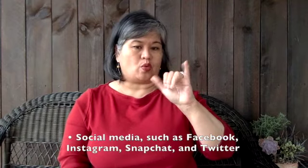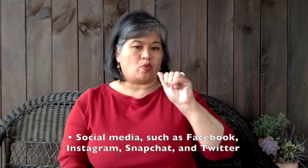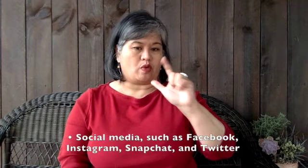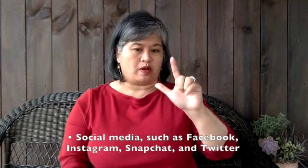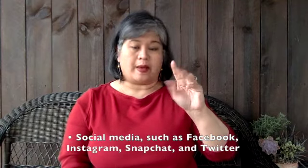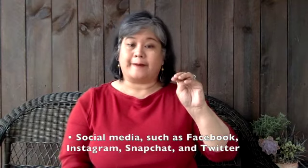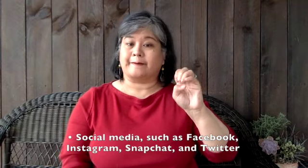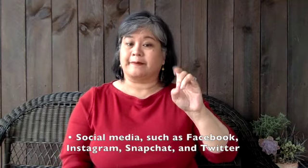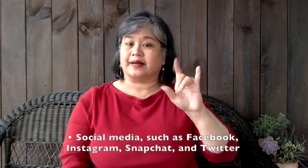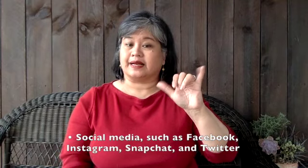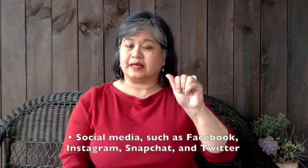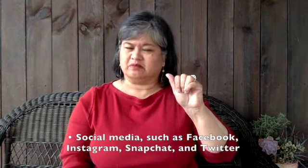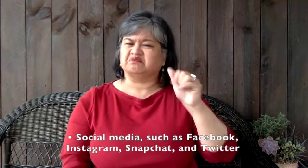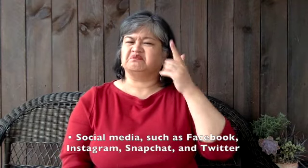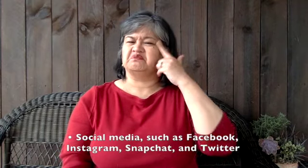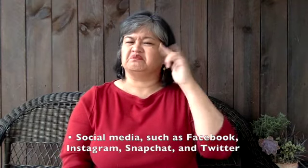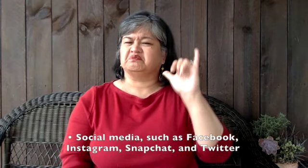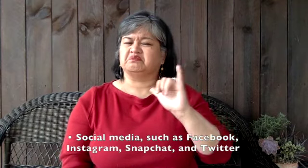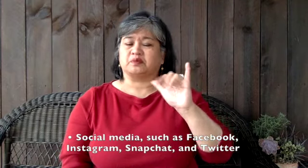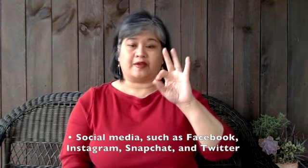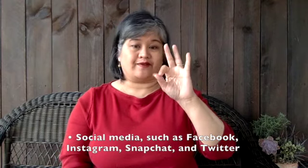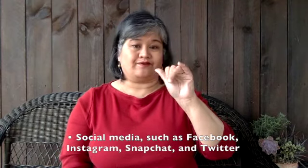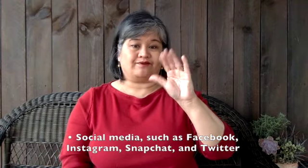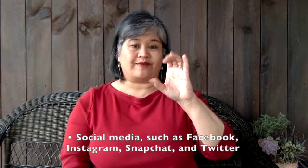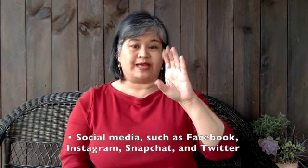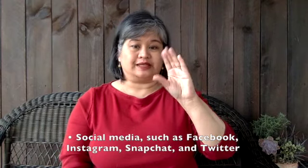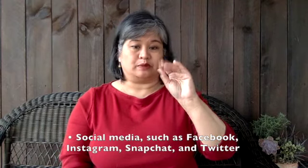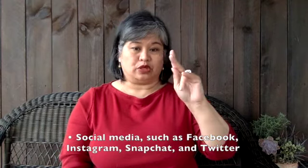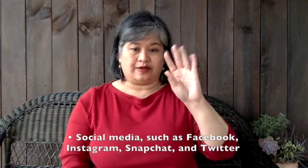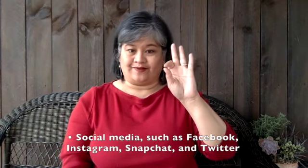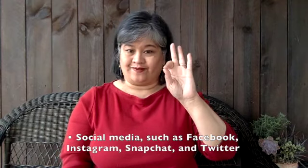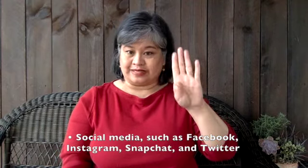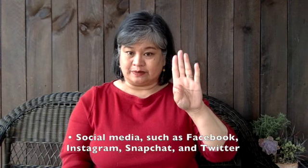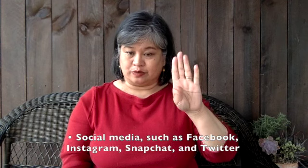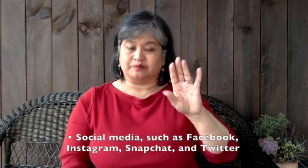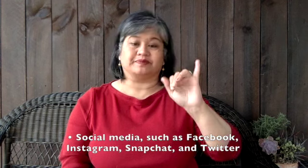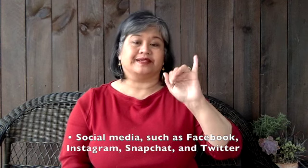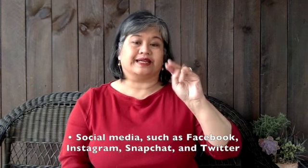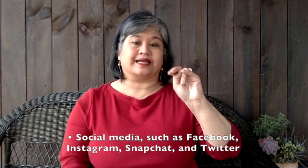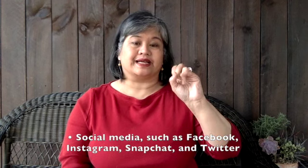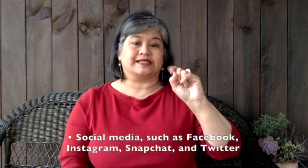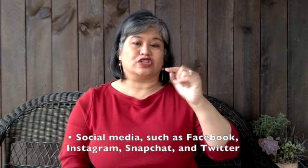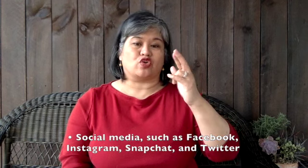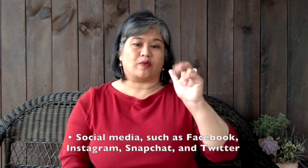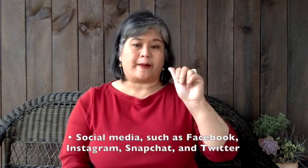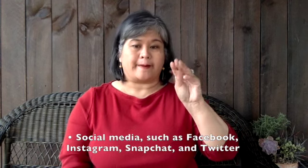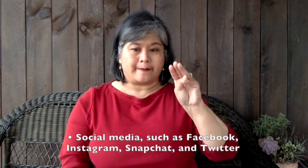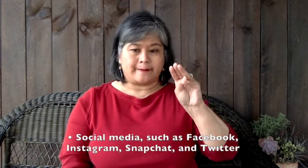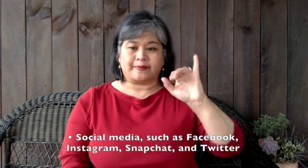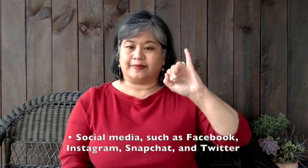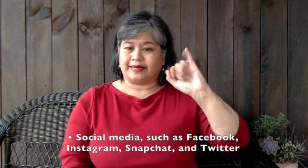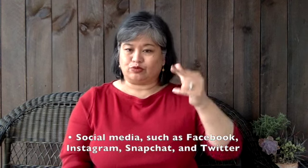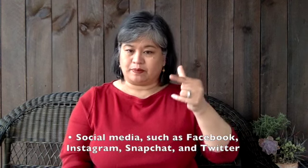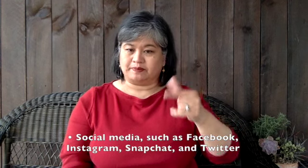social media such as Facebook, Instagram, Snapchat, and Twitter.